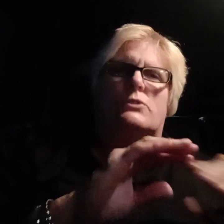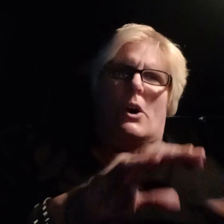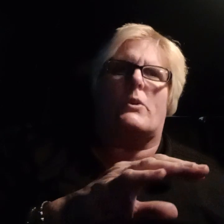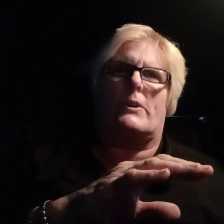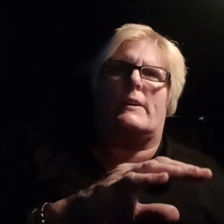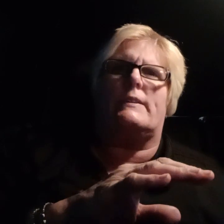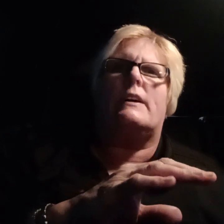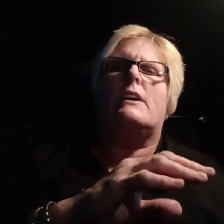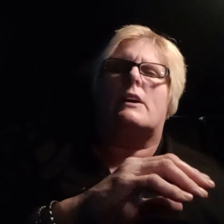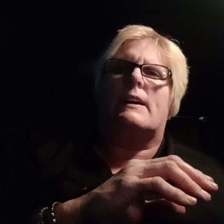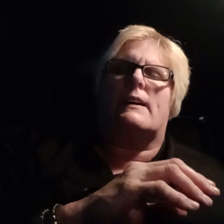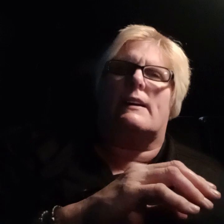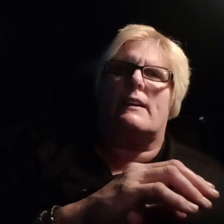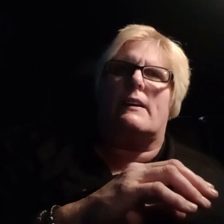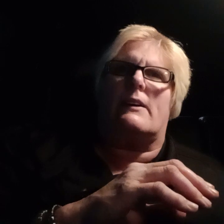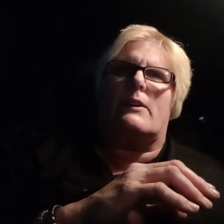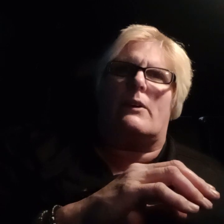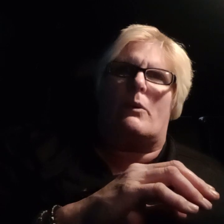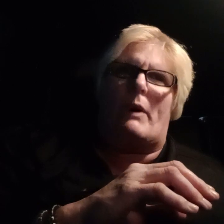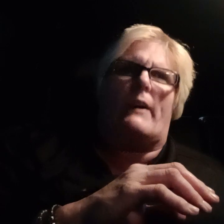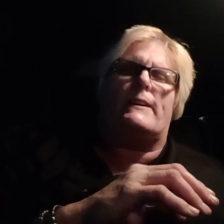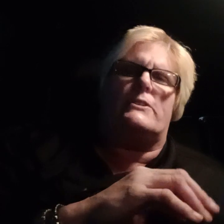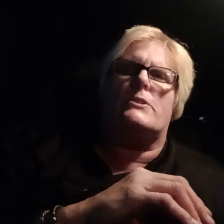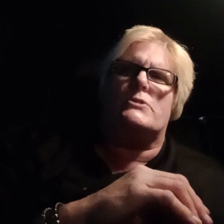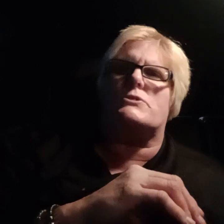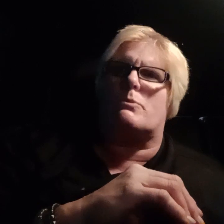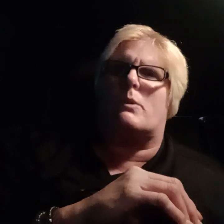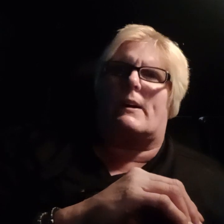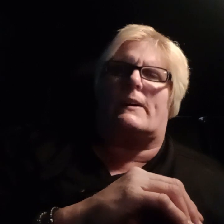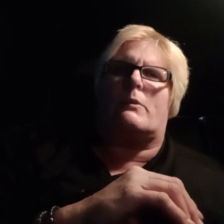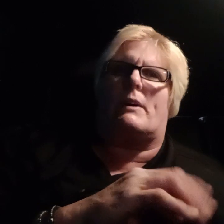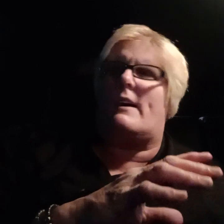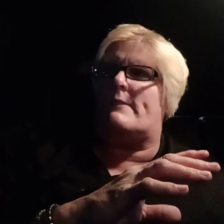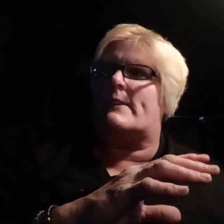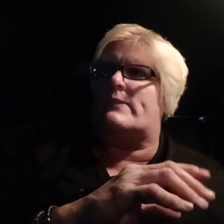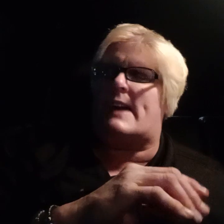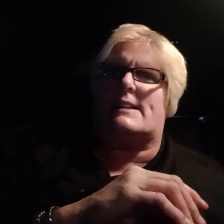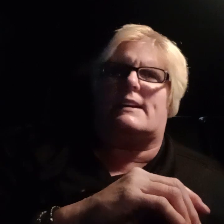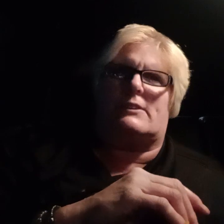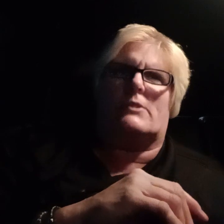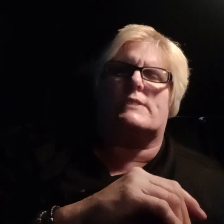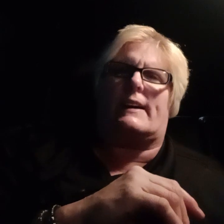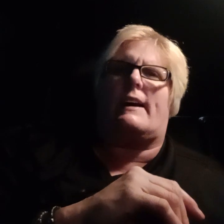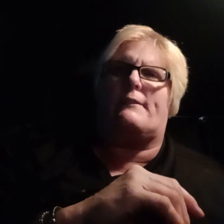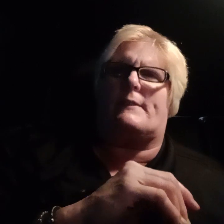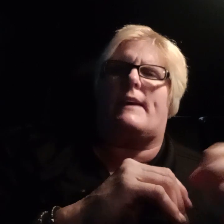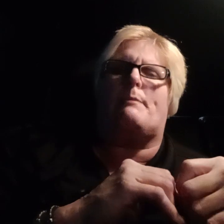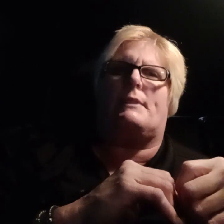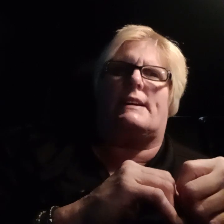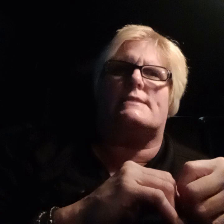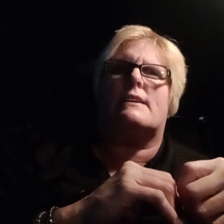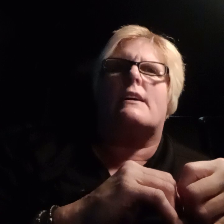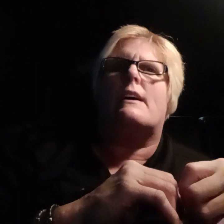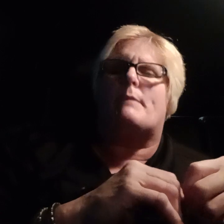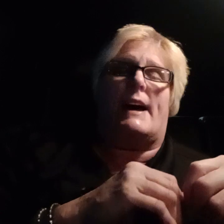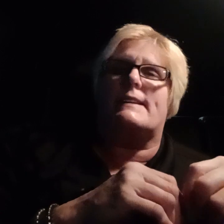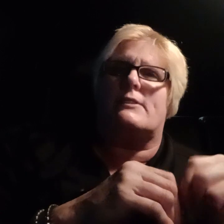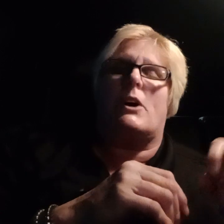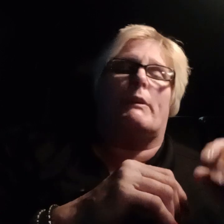no good, where he used to work, whatever, that he knows that guy from that place. But I didn't know